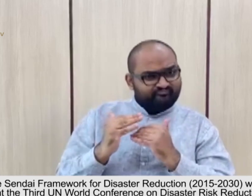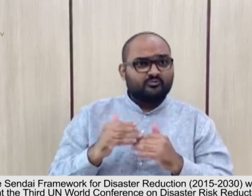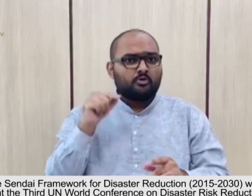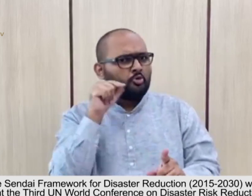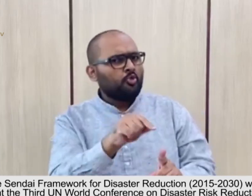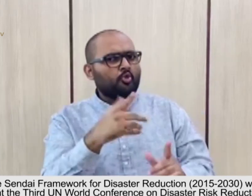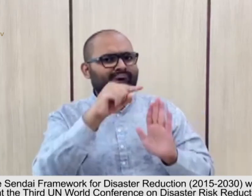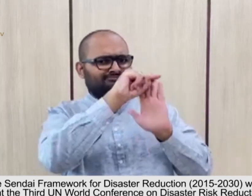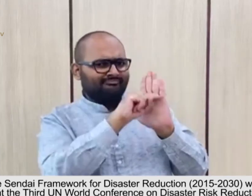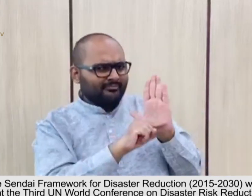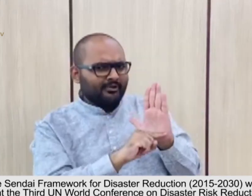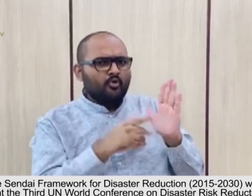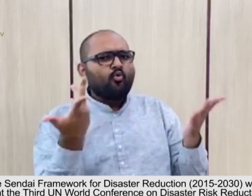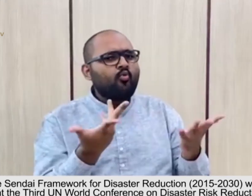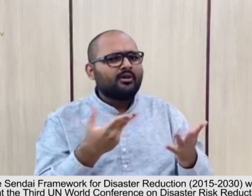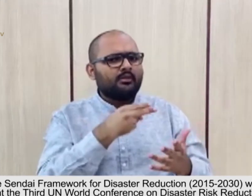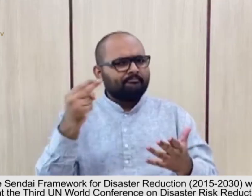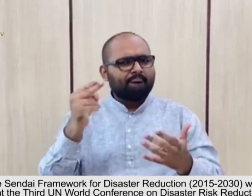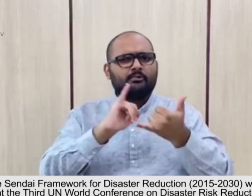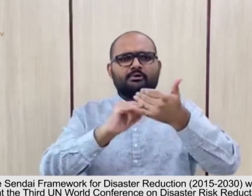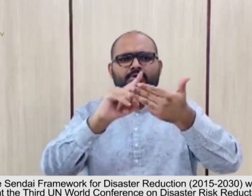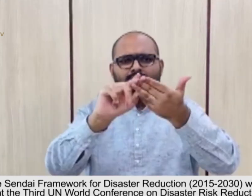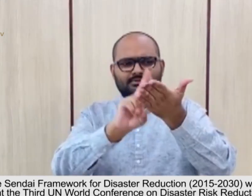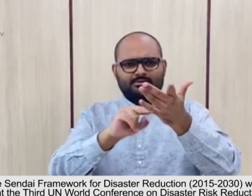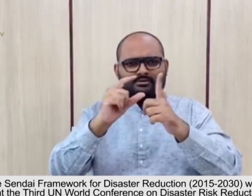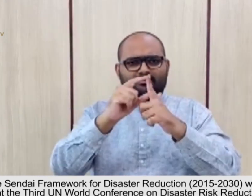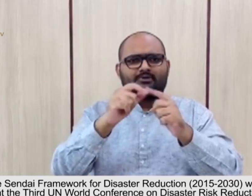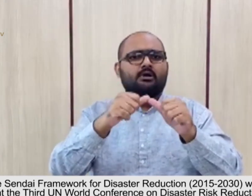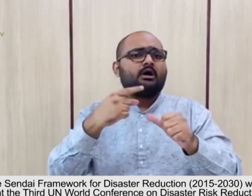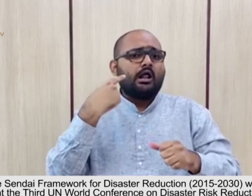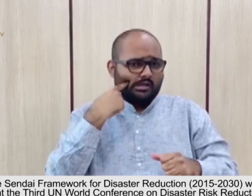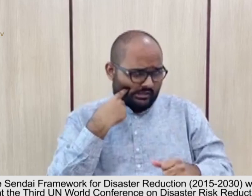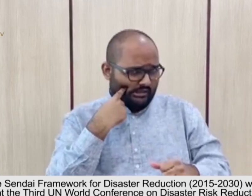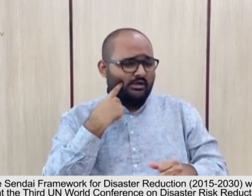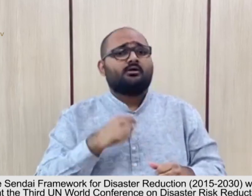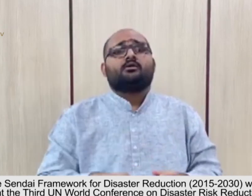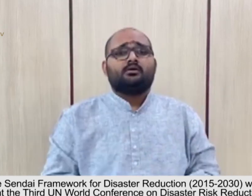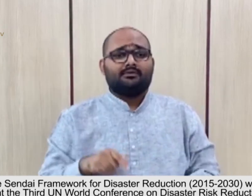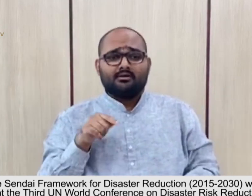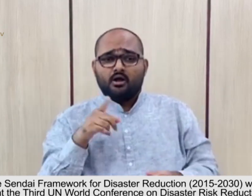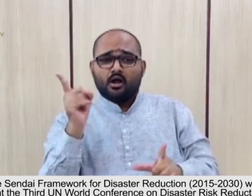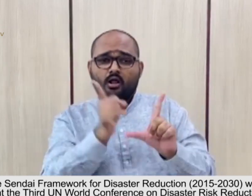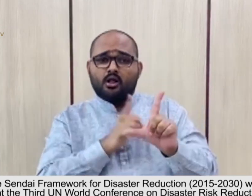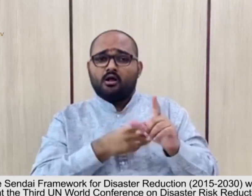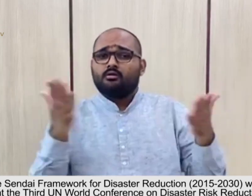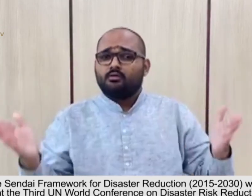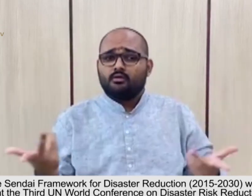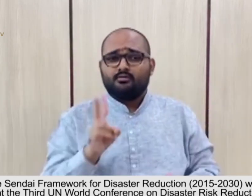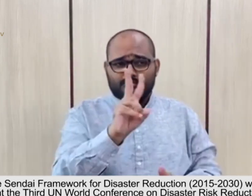2015 to 2030 which was